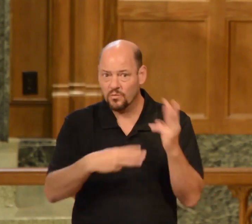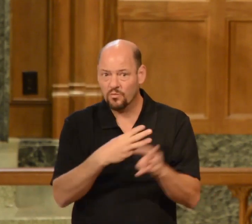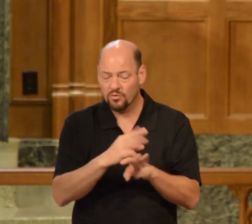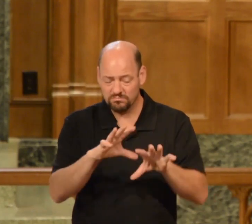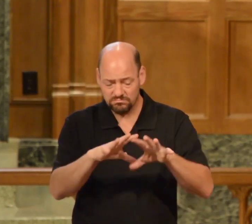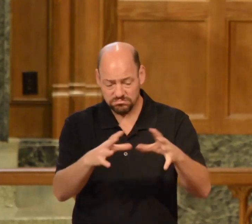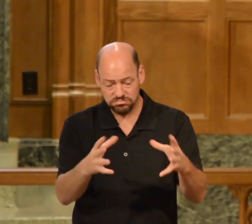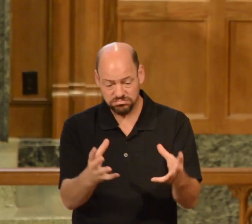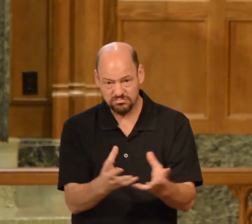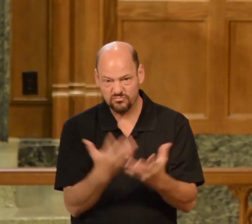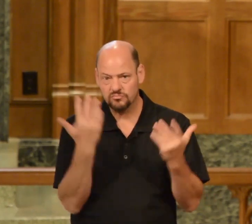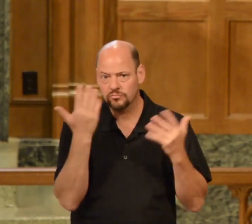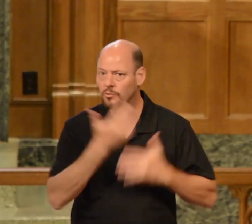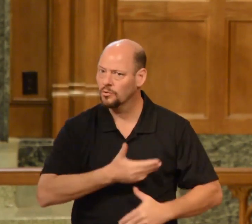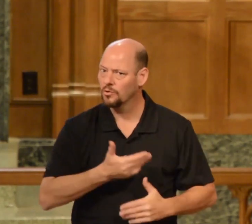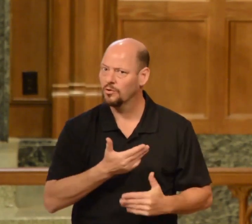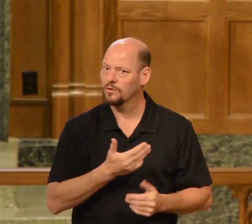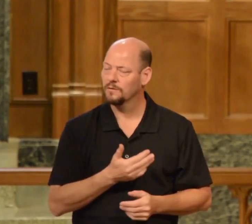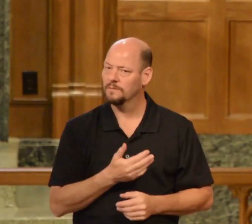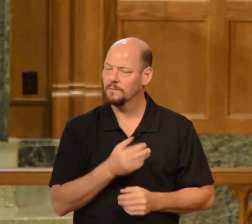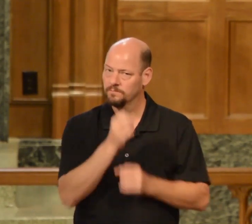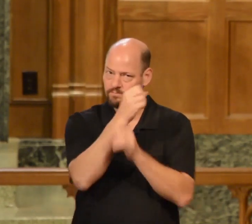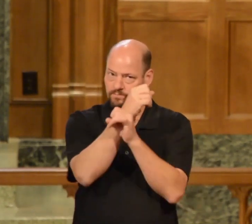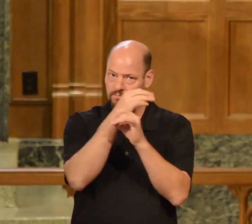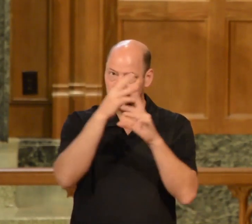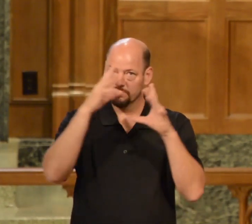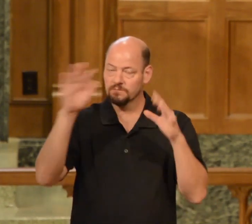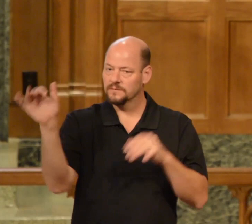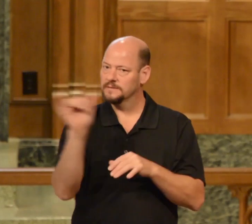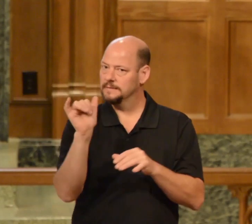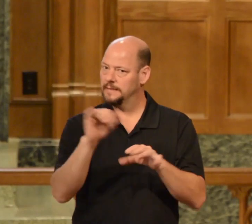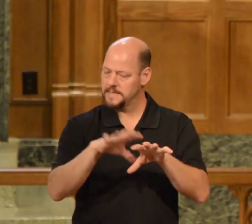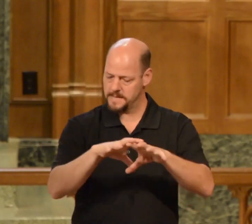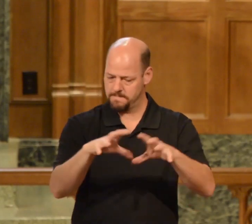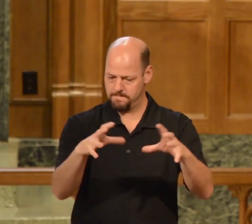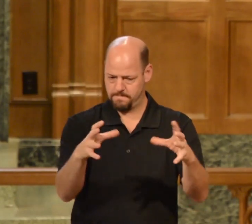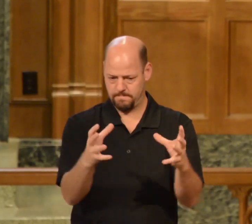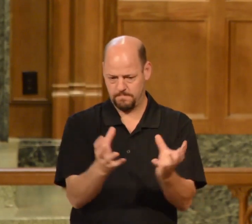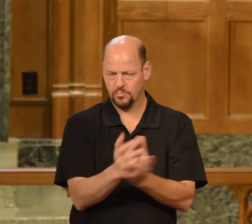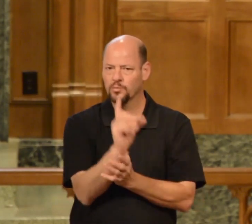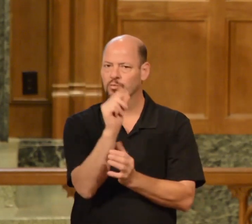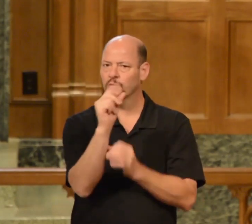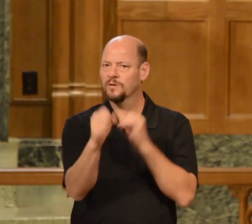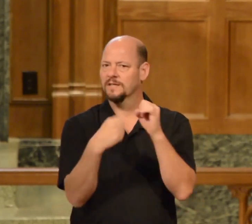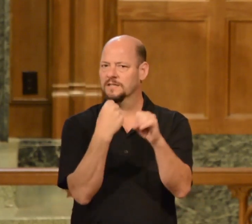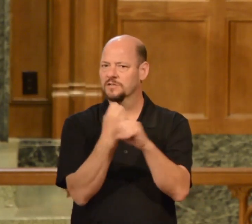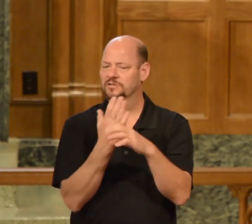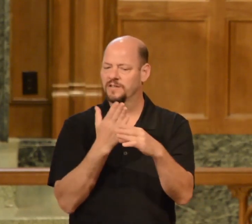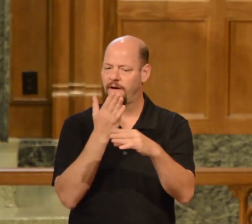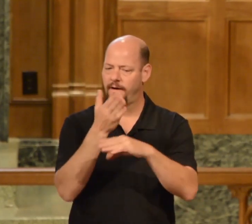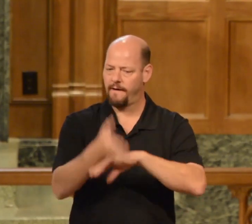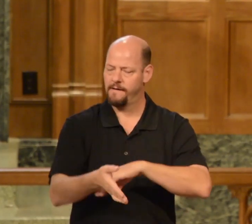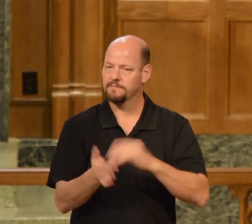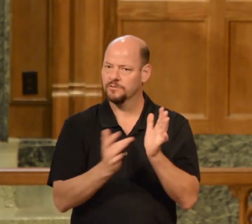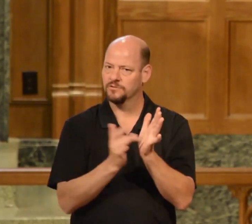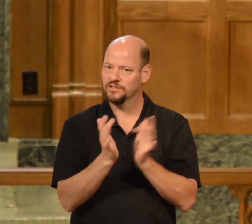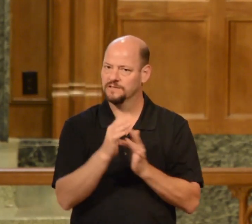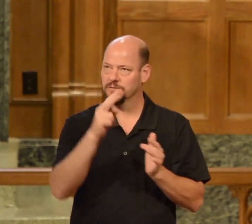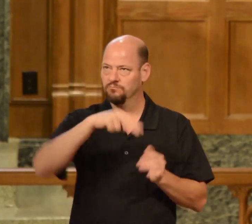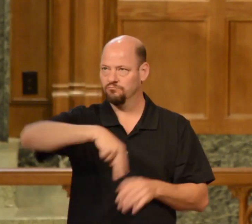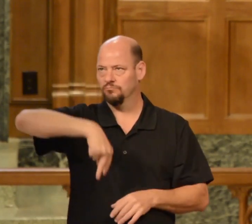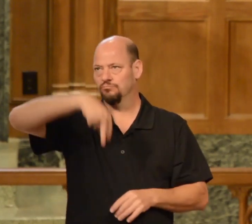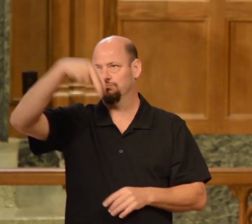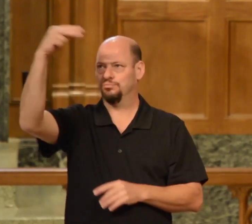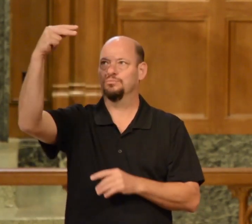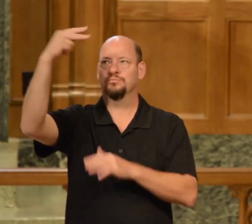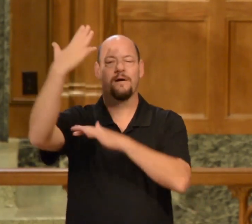But then imagine that same map that same globe 20 years after Jesus ascends into heaven